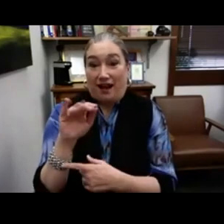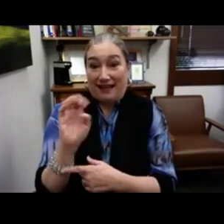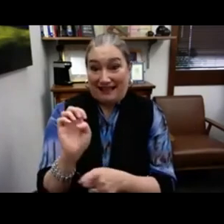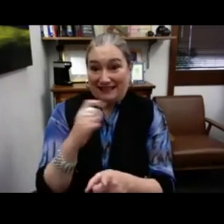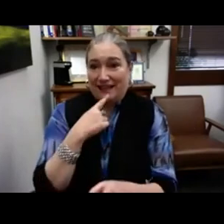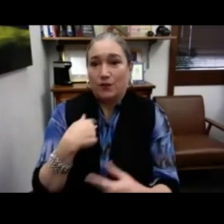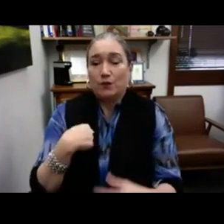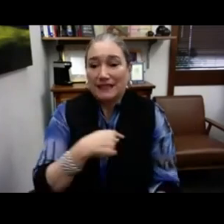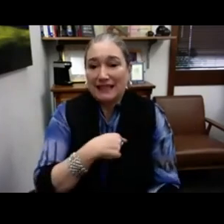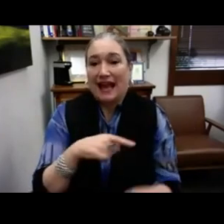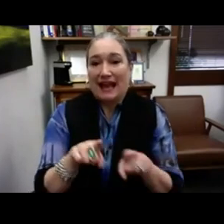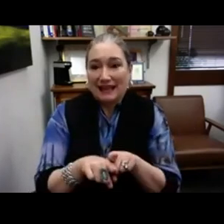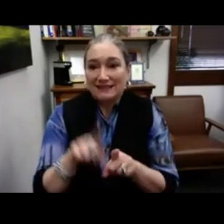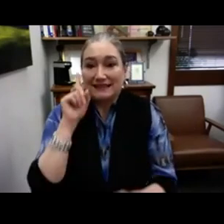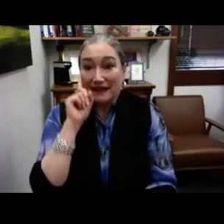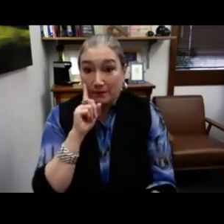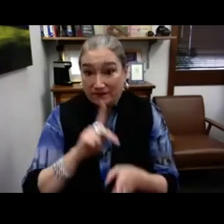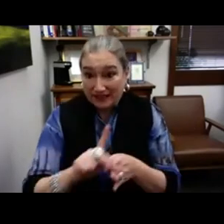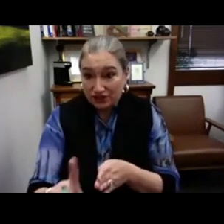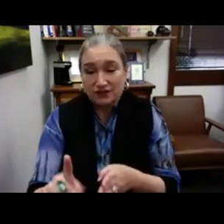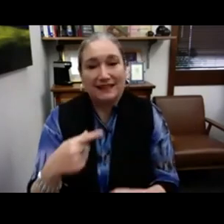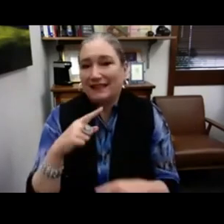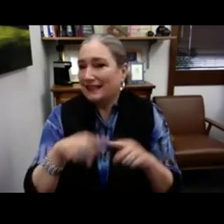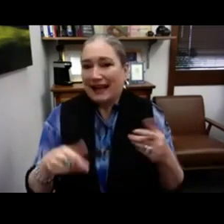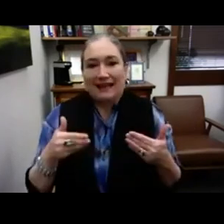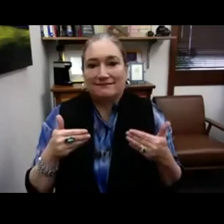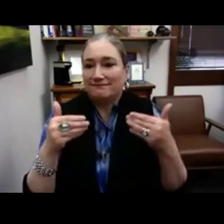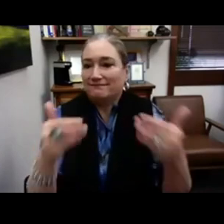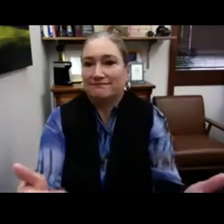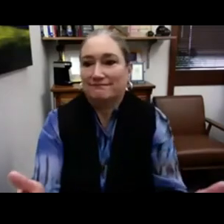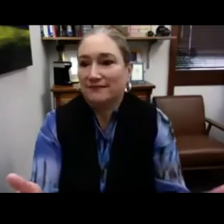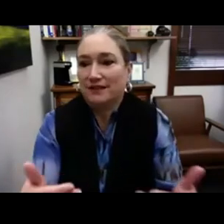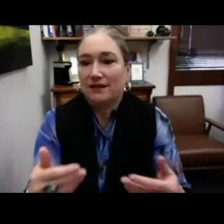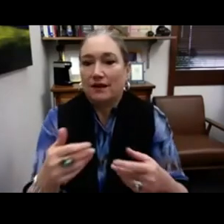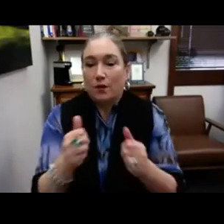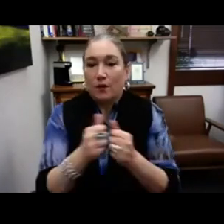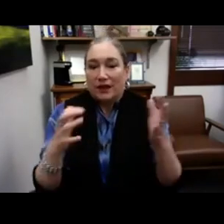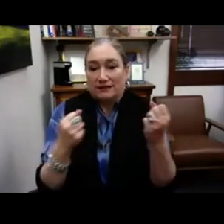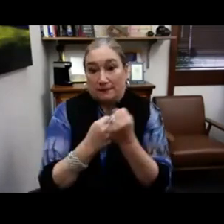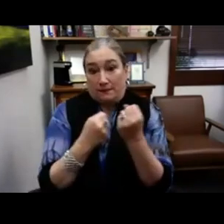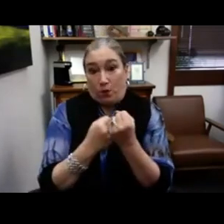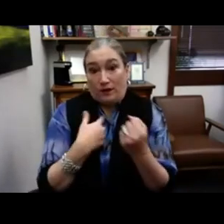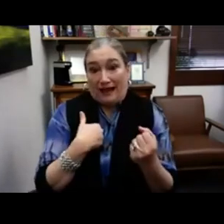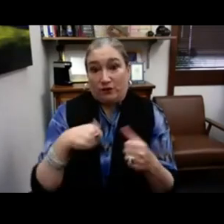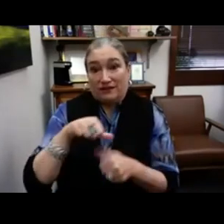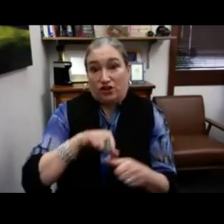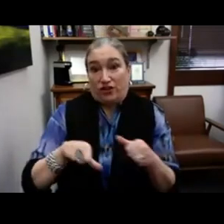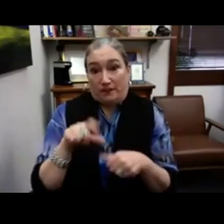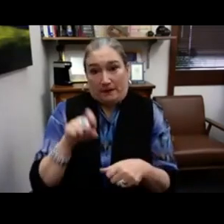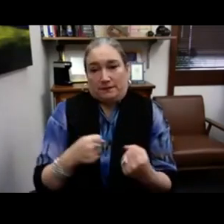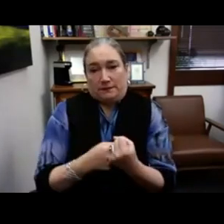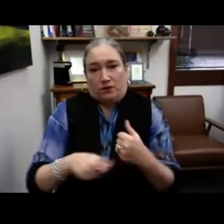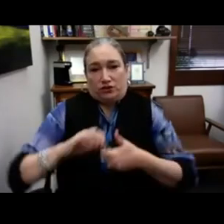So now this is discussions and recommendations. So Connie says we as deaf professionals can't just go forward without support